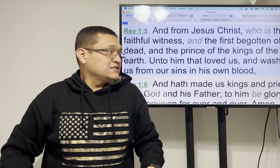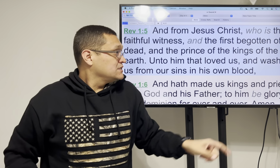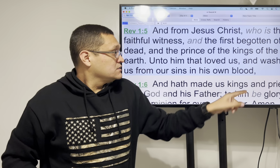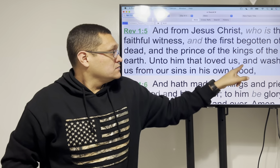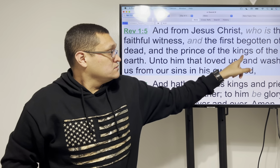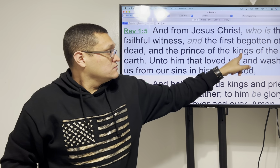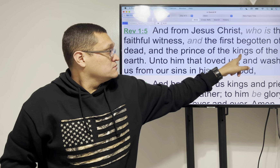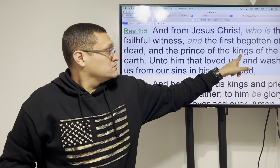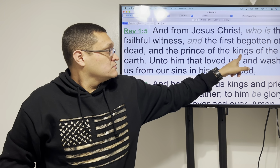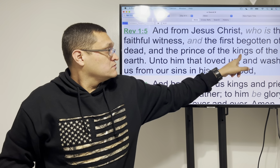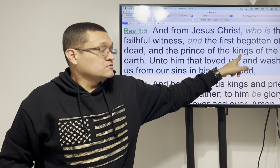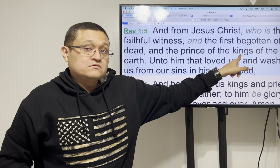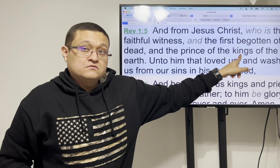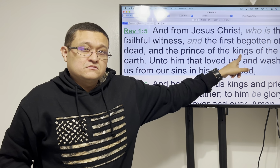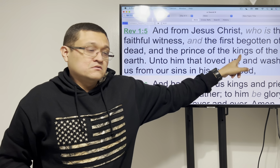our prince of the kings